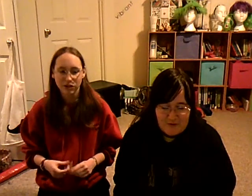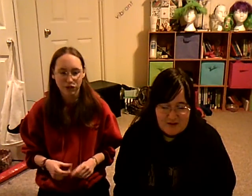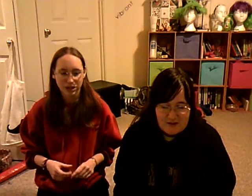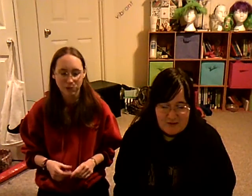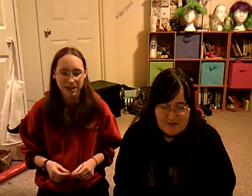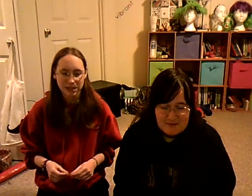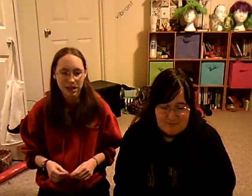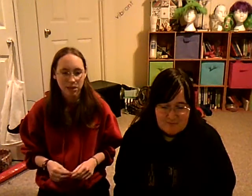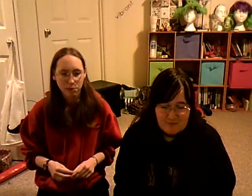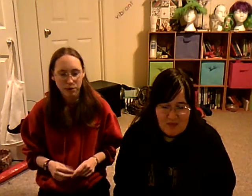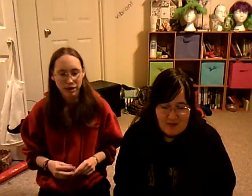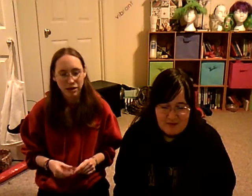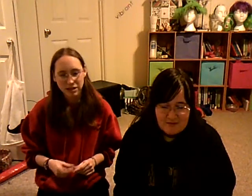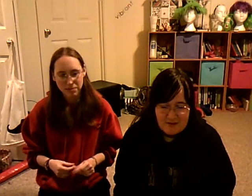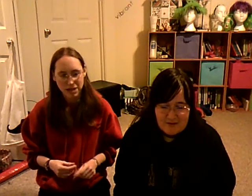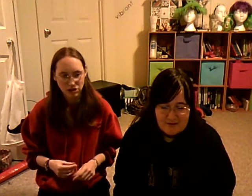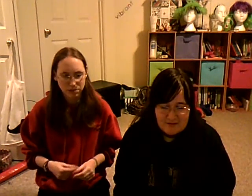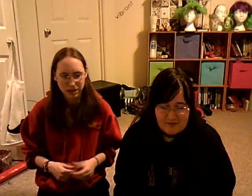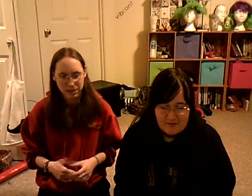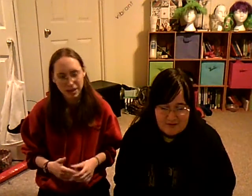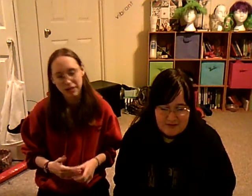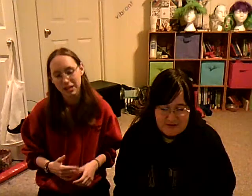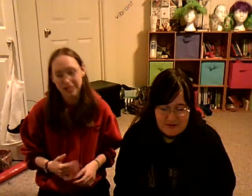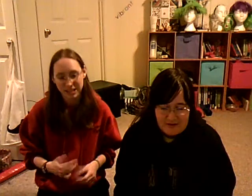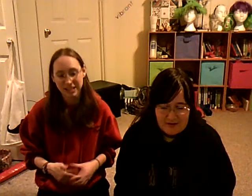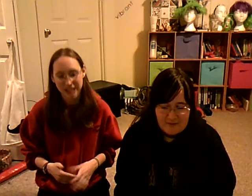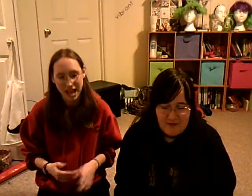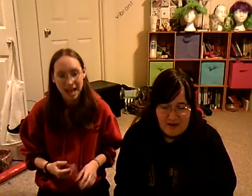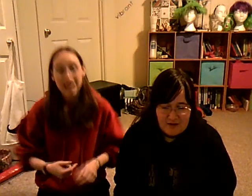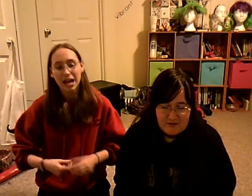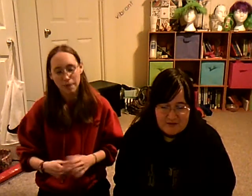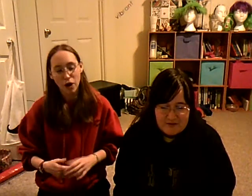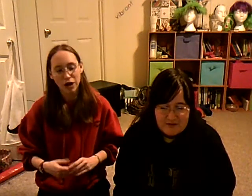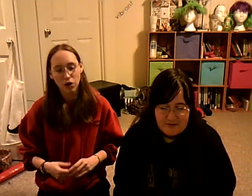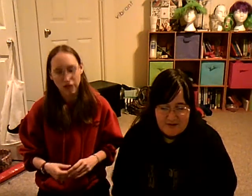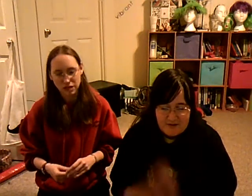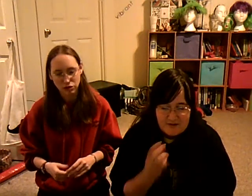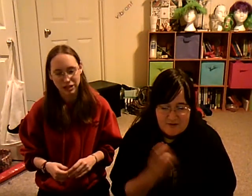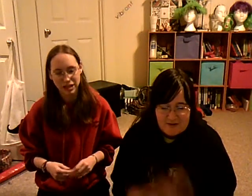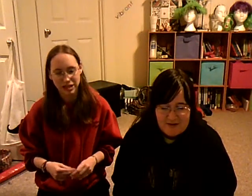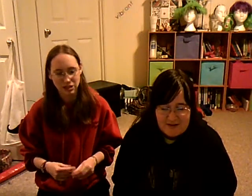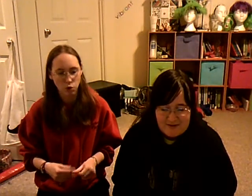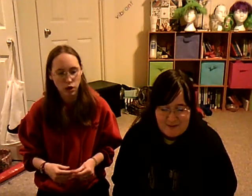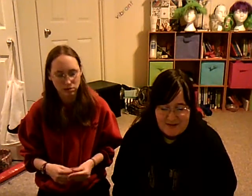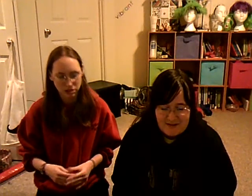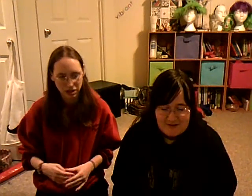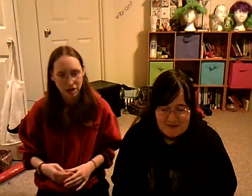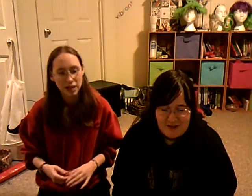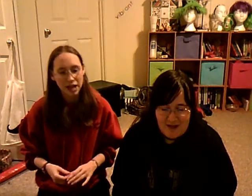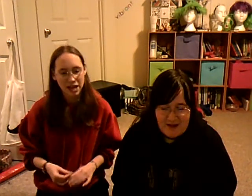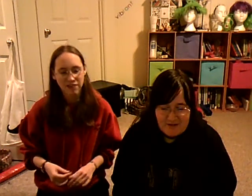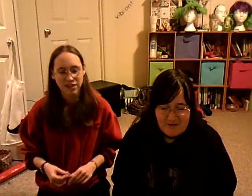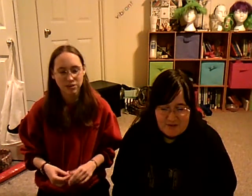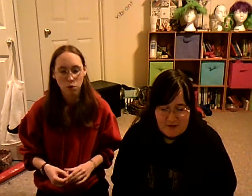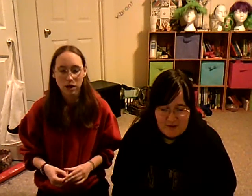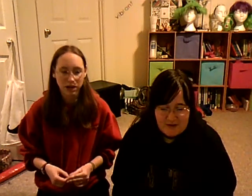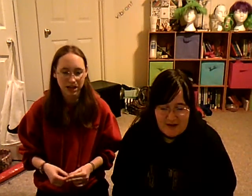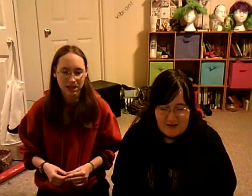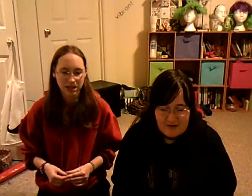different ways. So there's a meshtron, but then maybe it's really decay. And if a particle has three minutes, it's very young. And if there's one cork and an